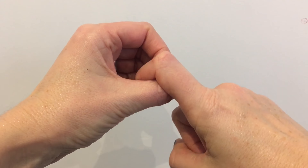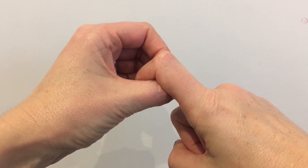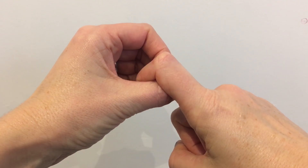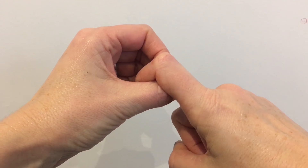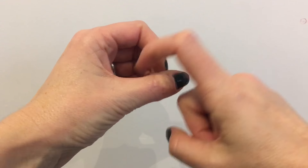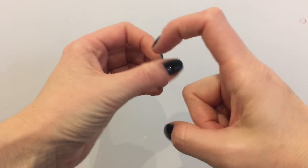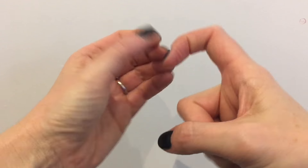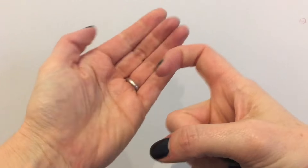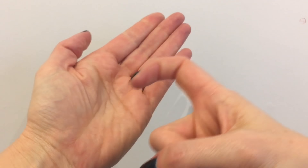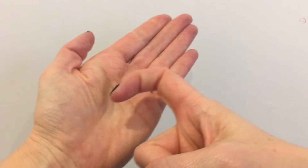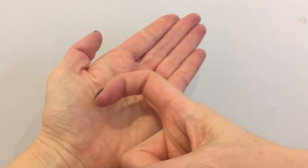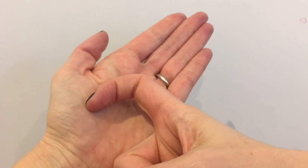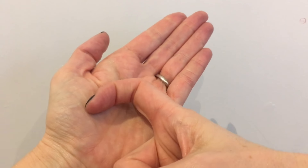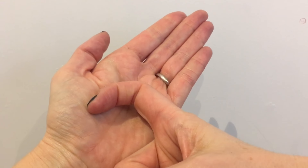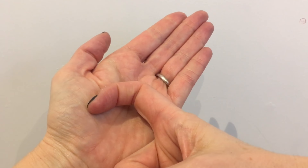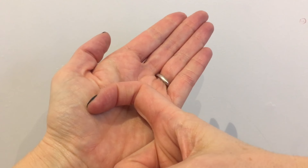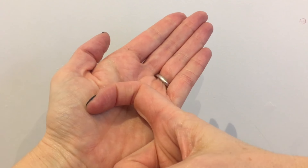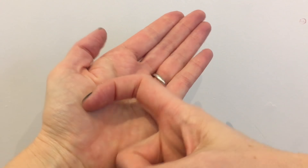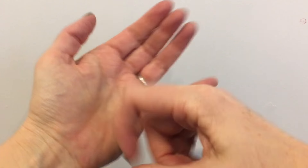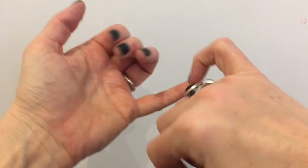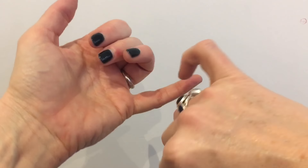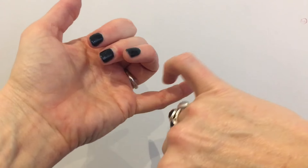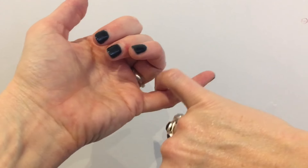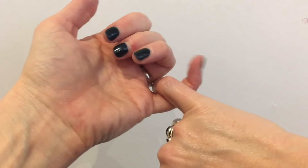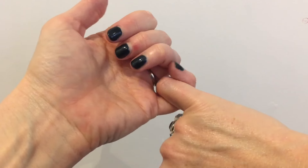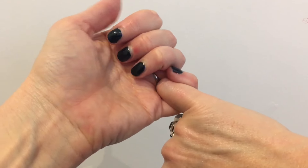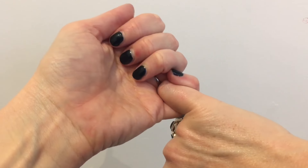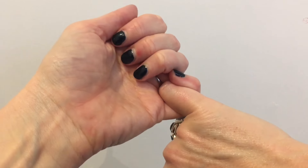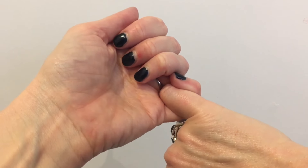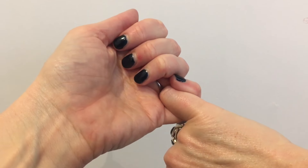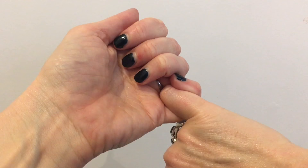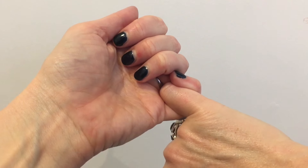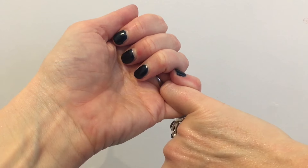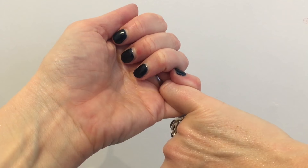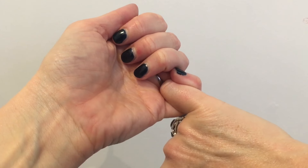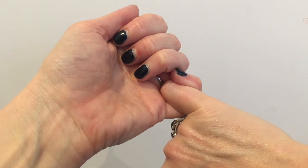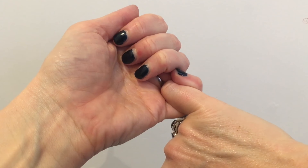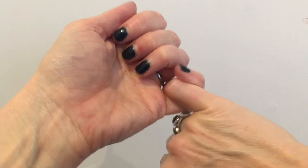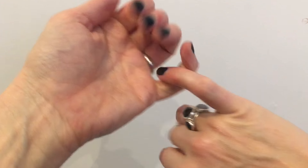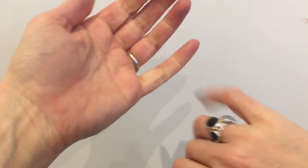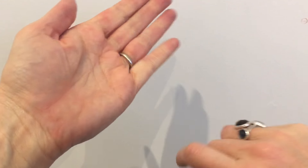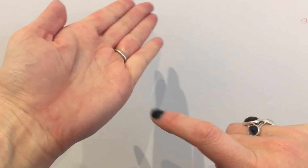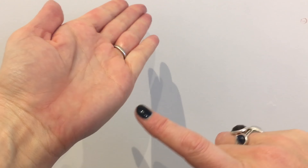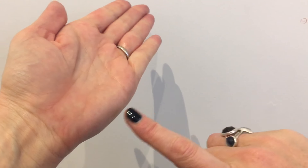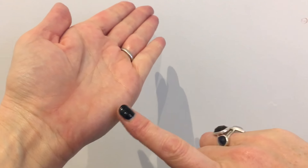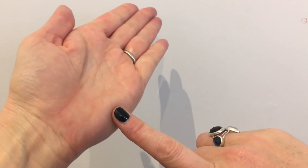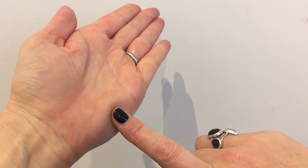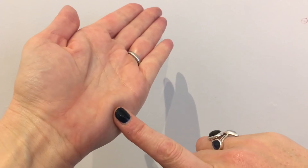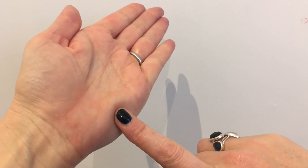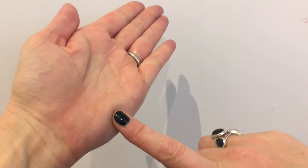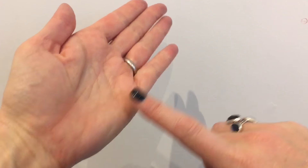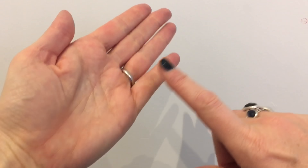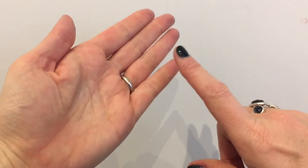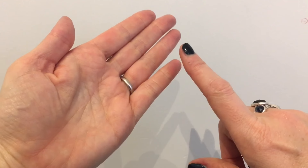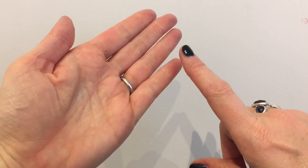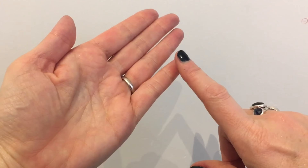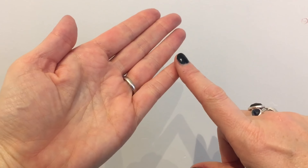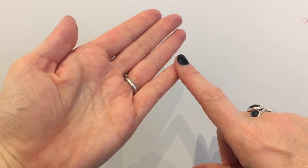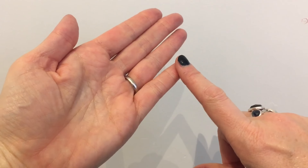R S T U